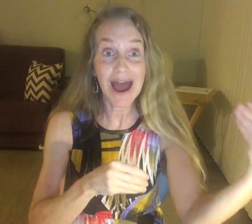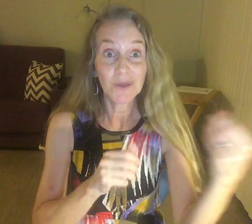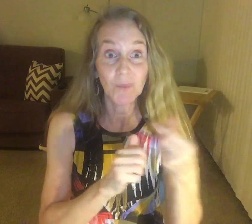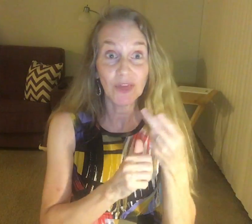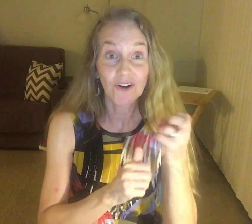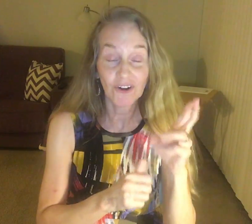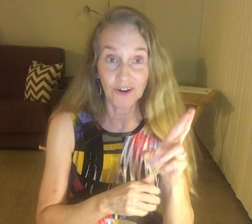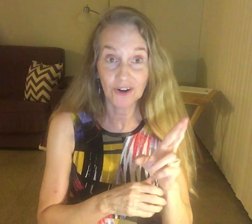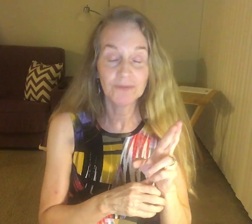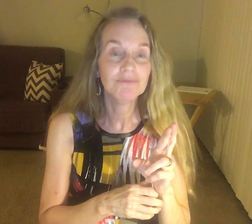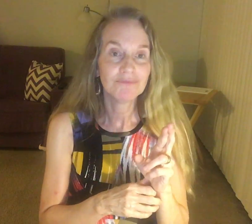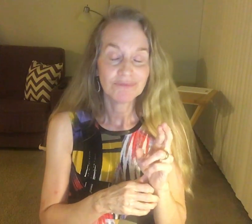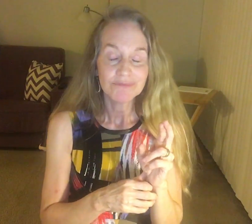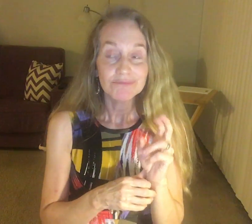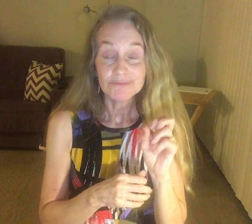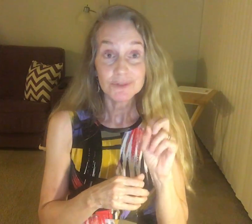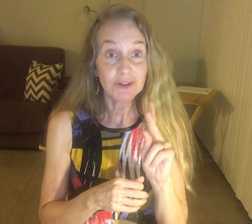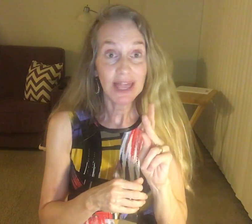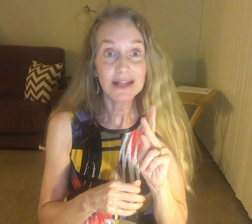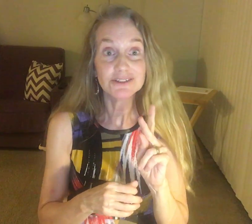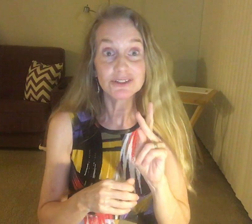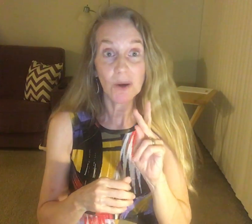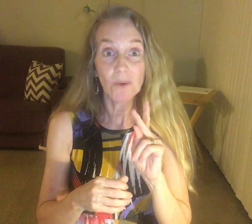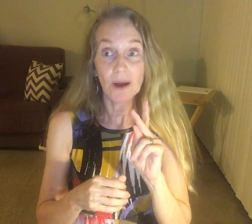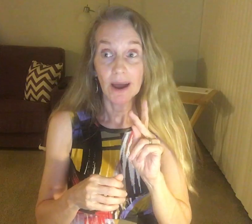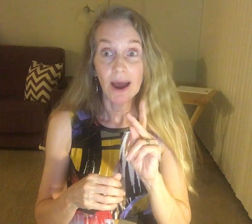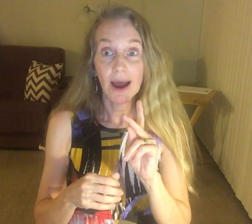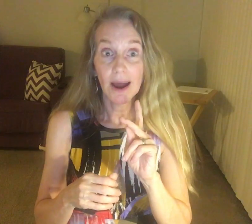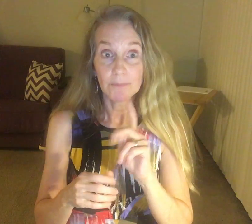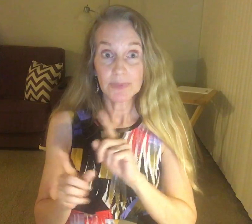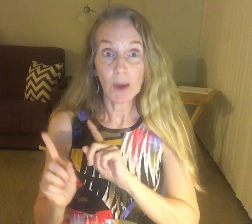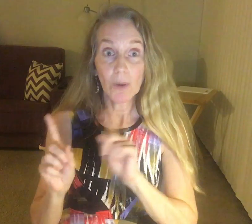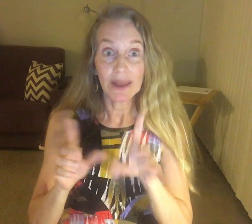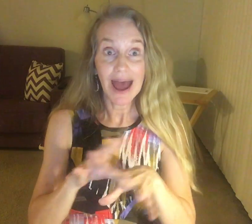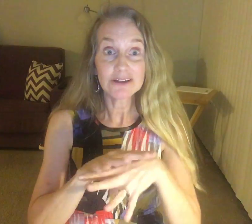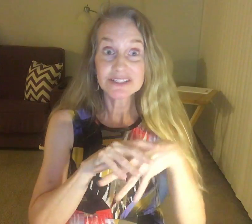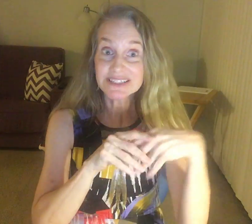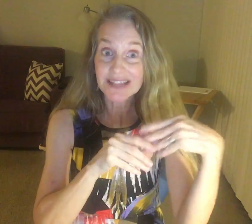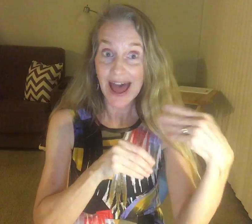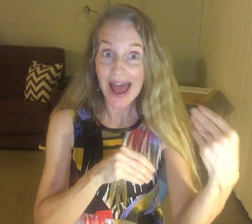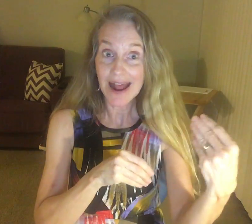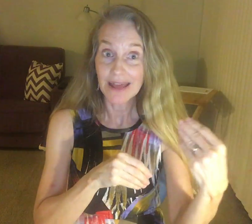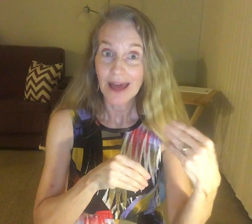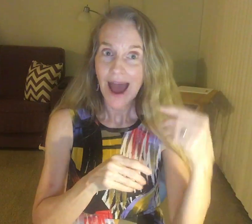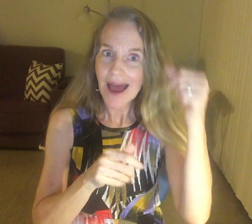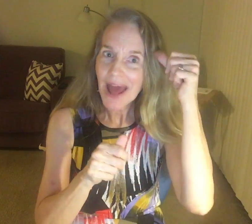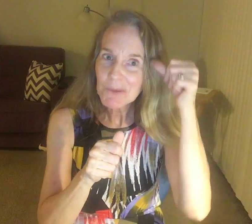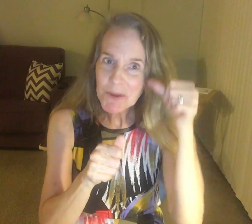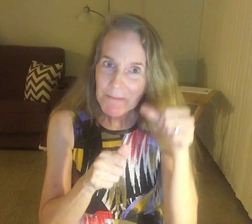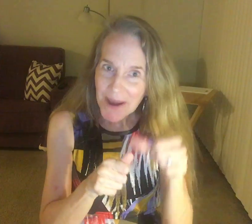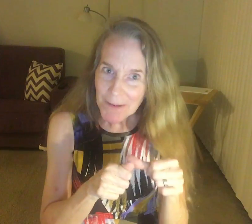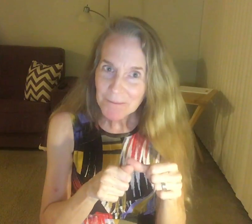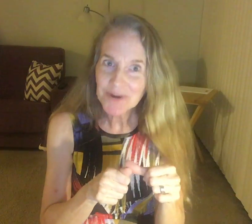drive, with her, and my parents are, and I was stunned, and I remembered,